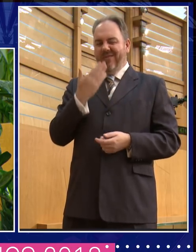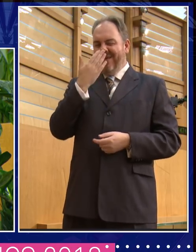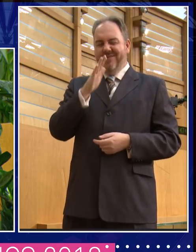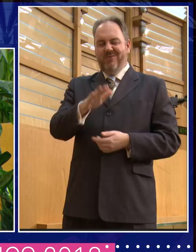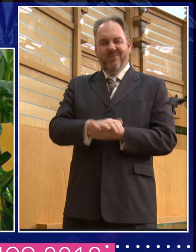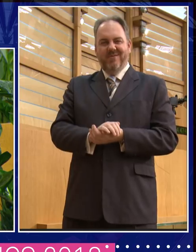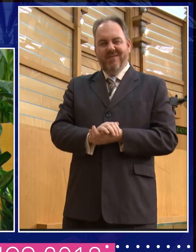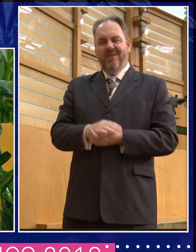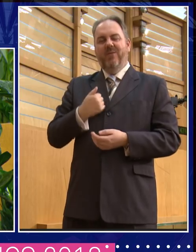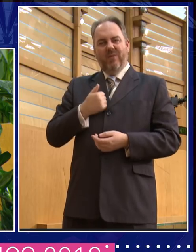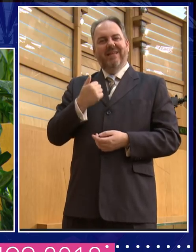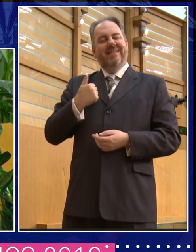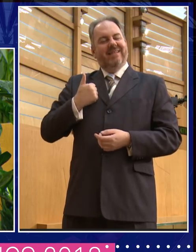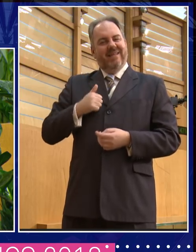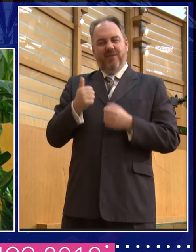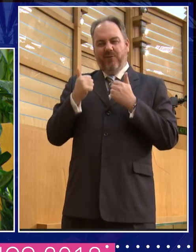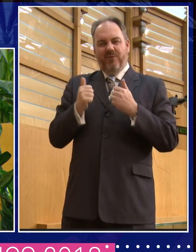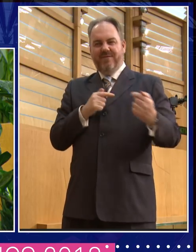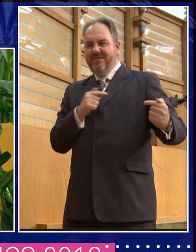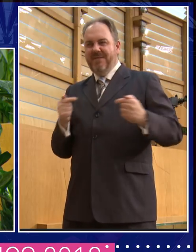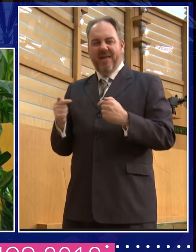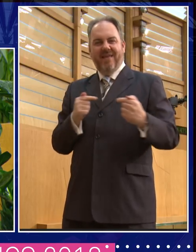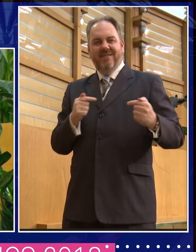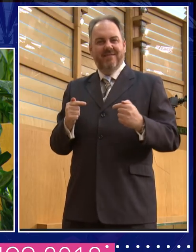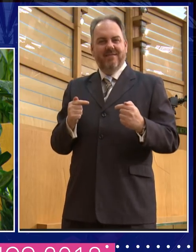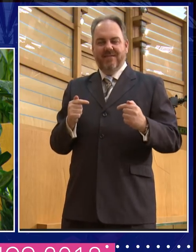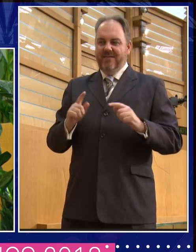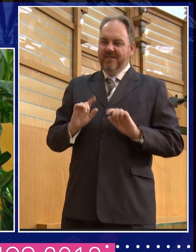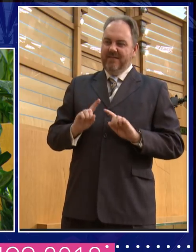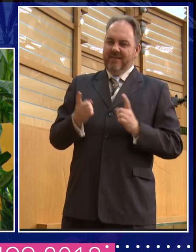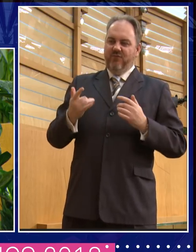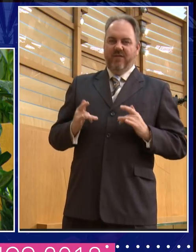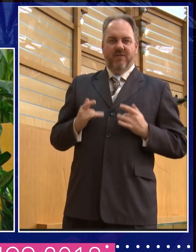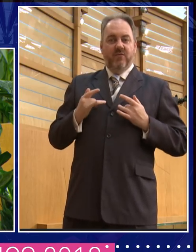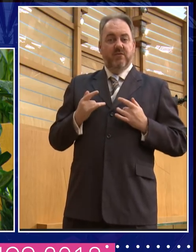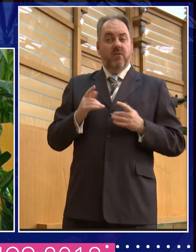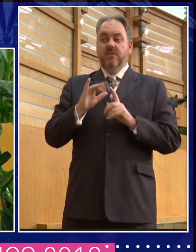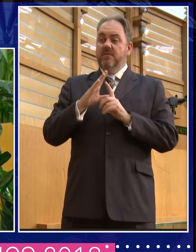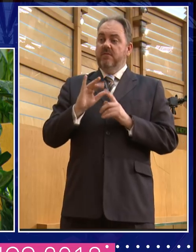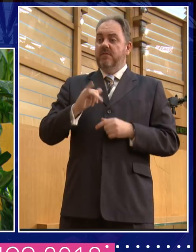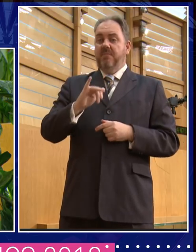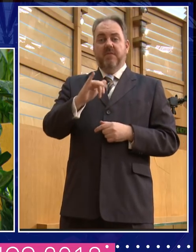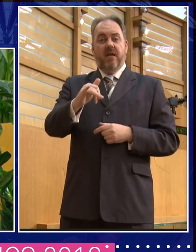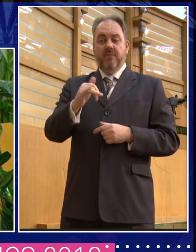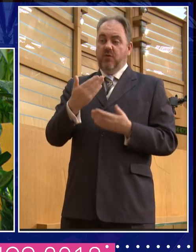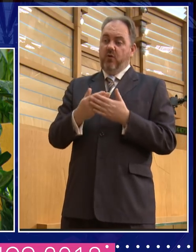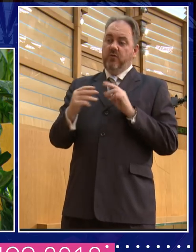people sometimes say about me when I've said something with which they don't, just with which they don't agree in my kind of group,